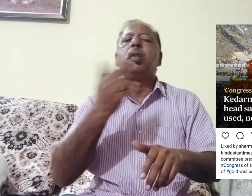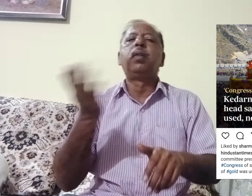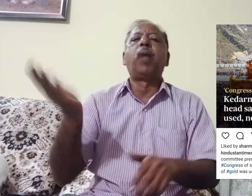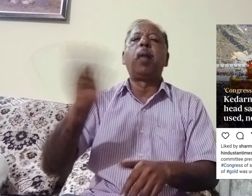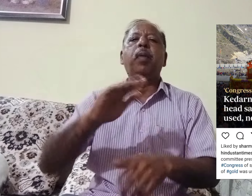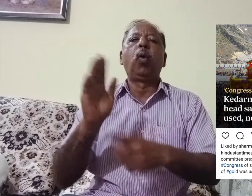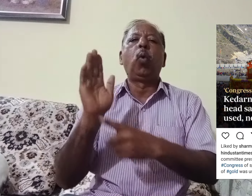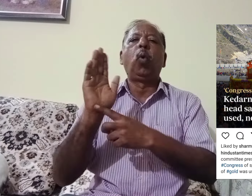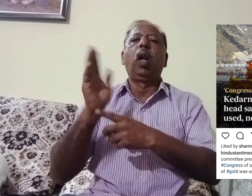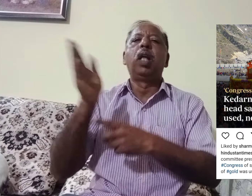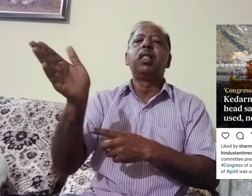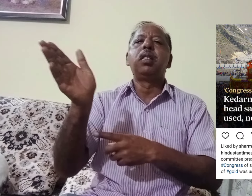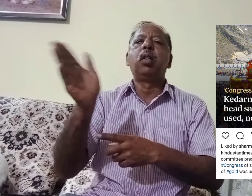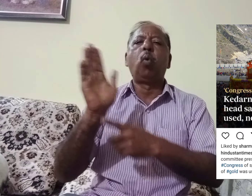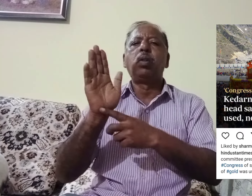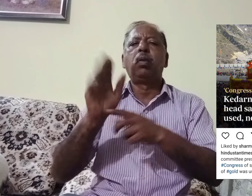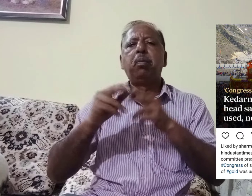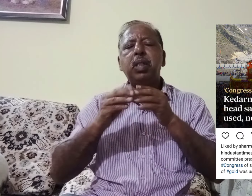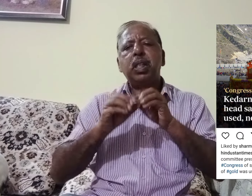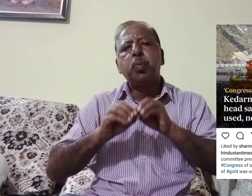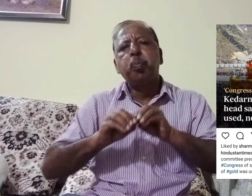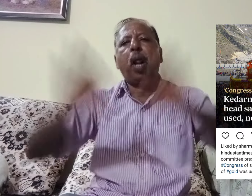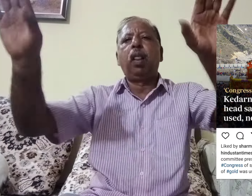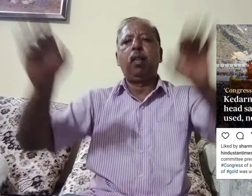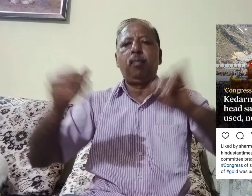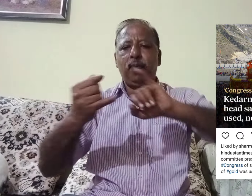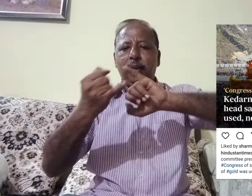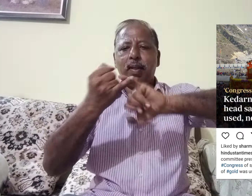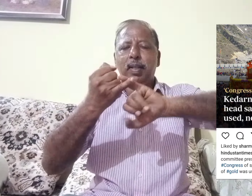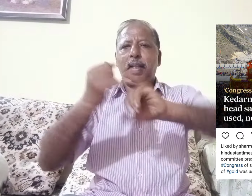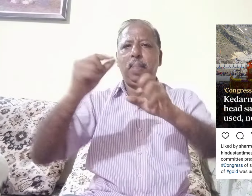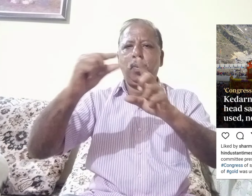I'm to to here.